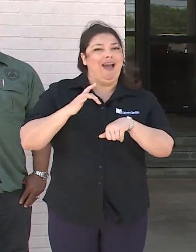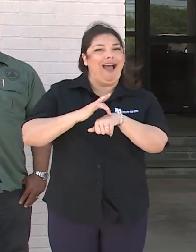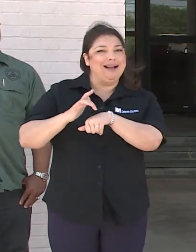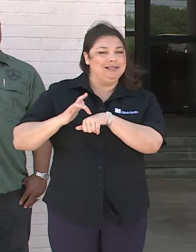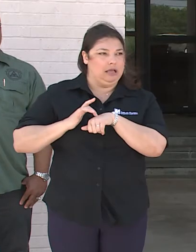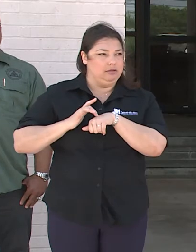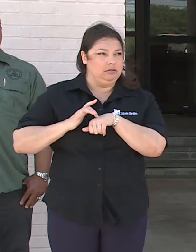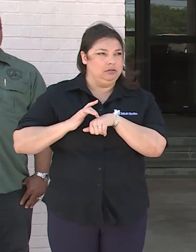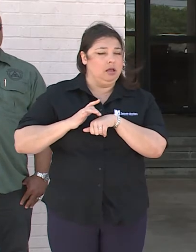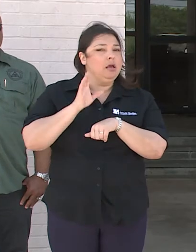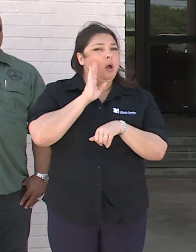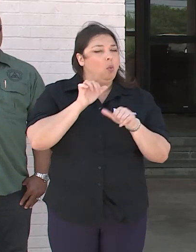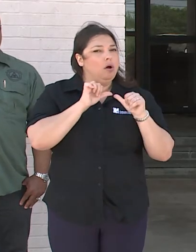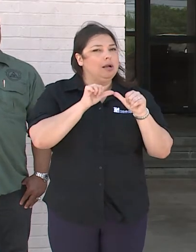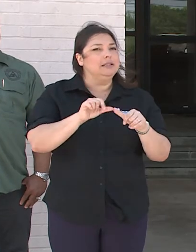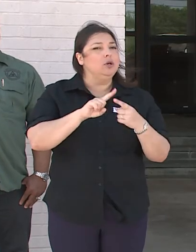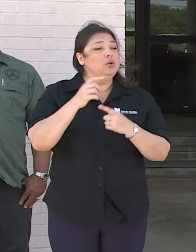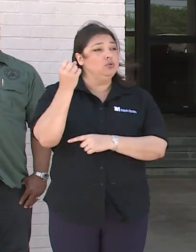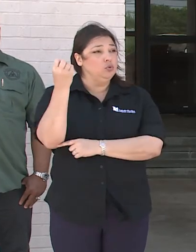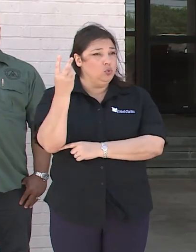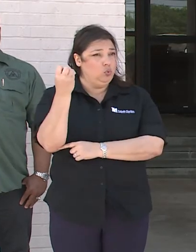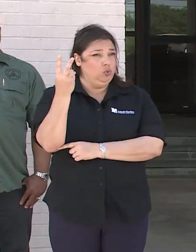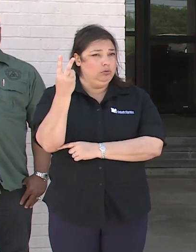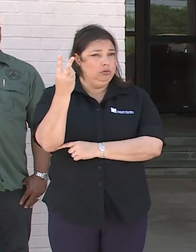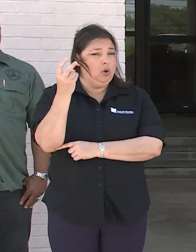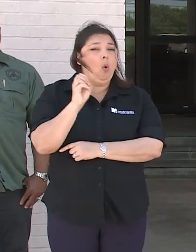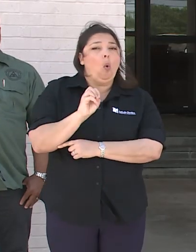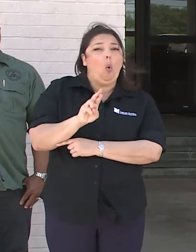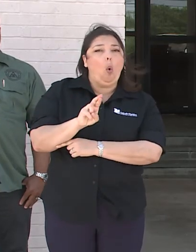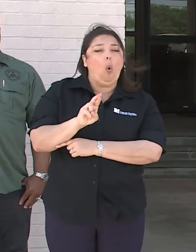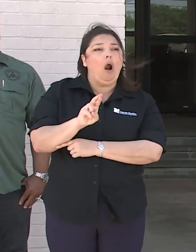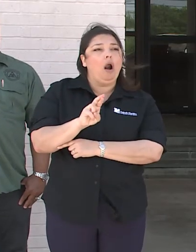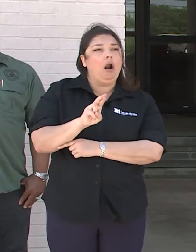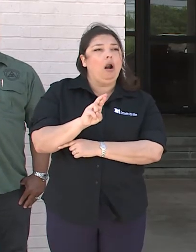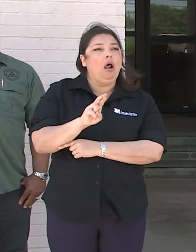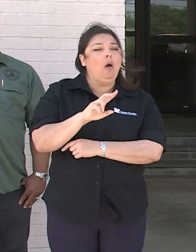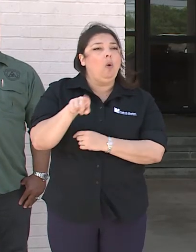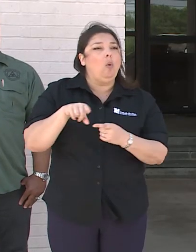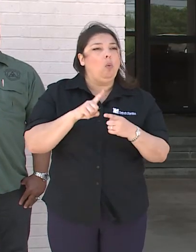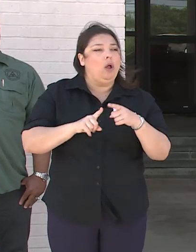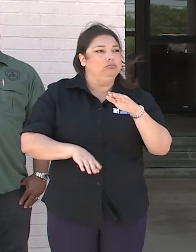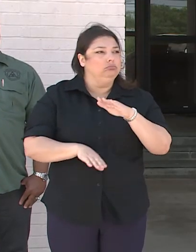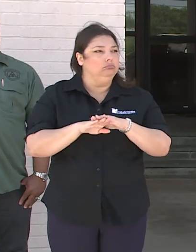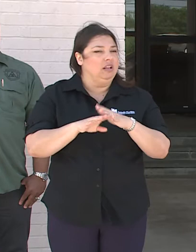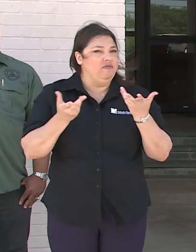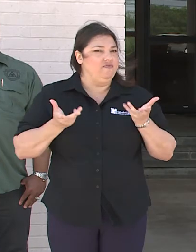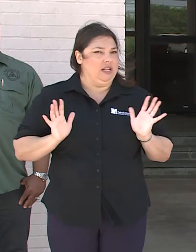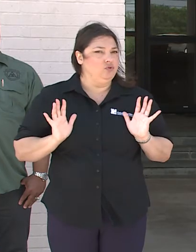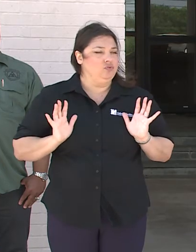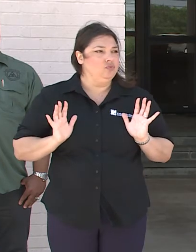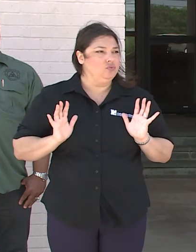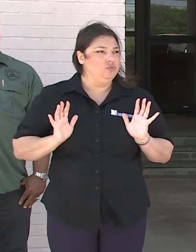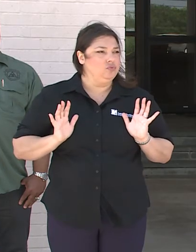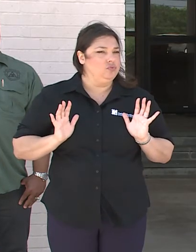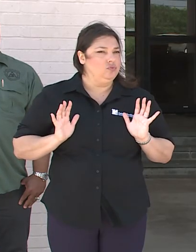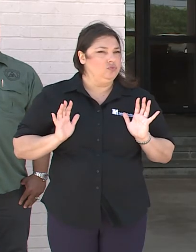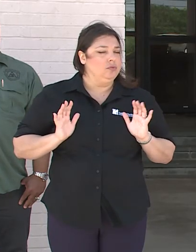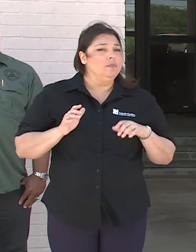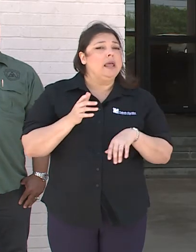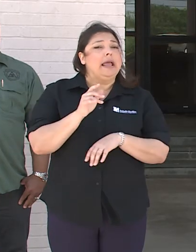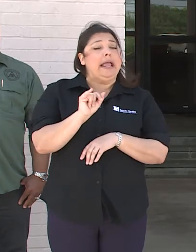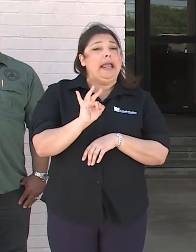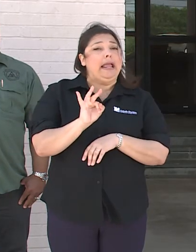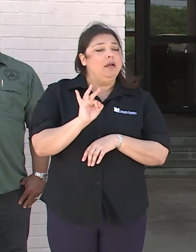And it will continue until 12 noon or until the daily test allotment has been depleted. And then